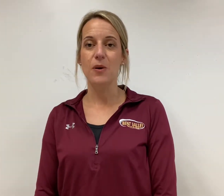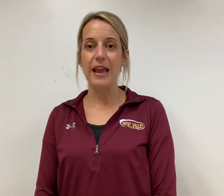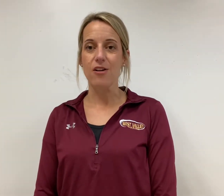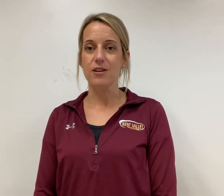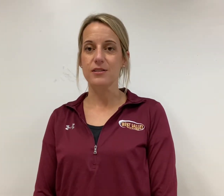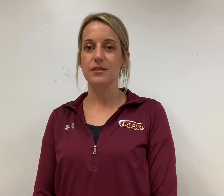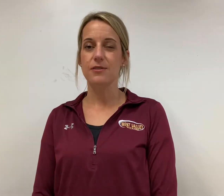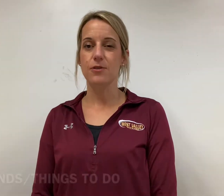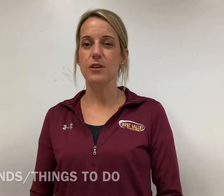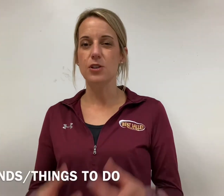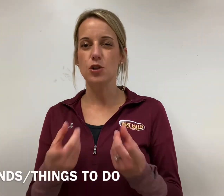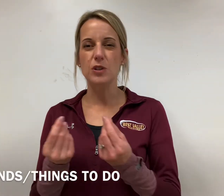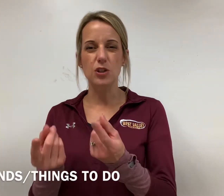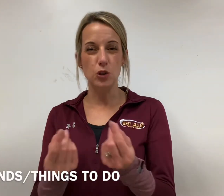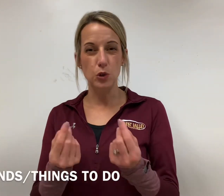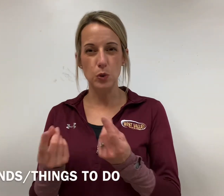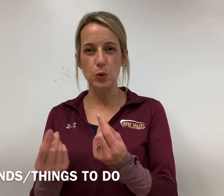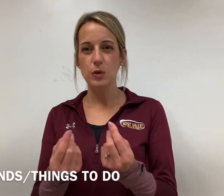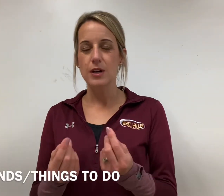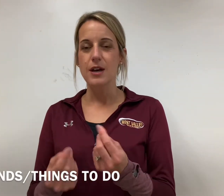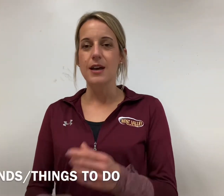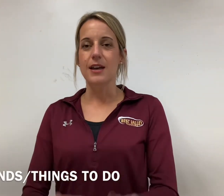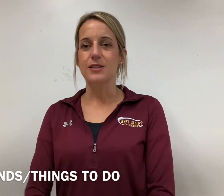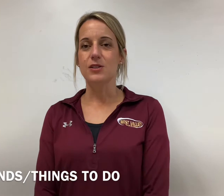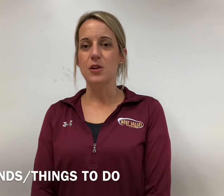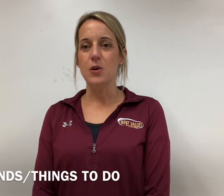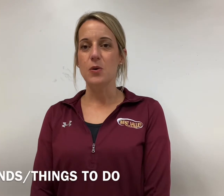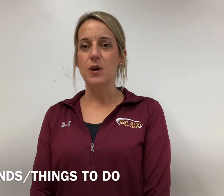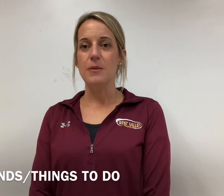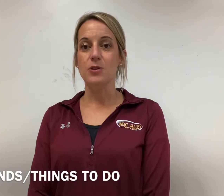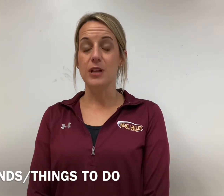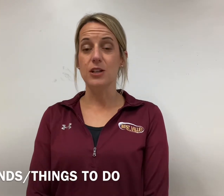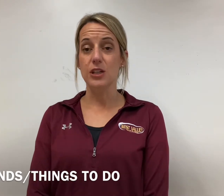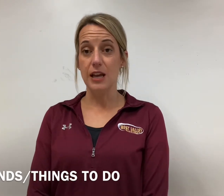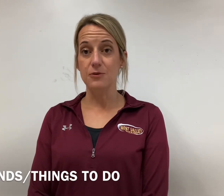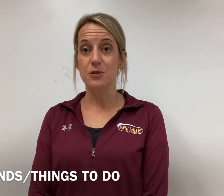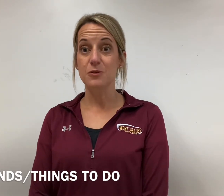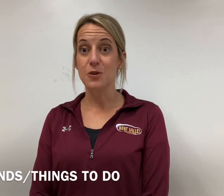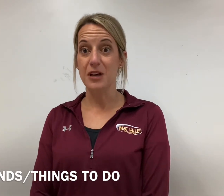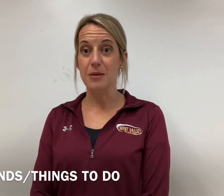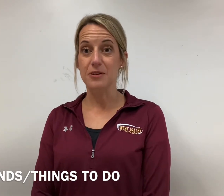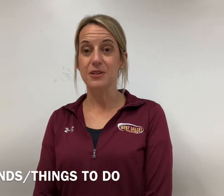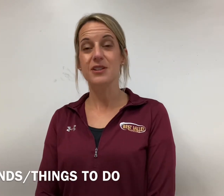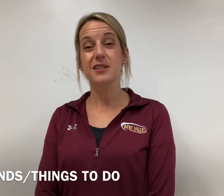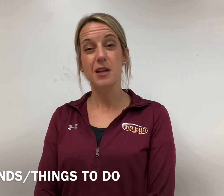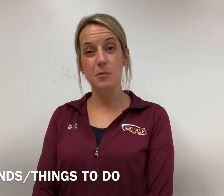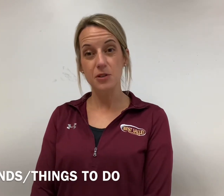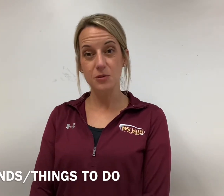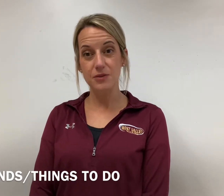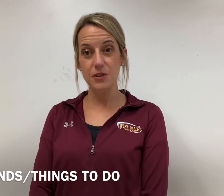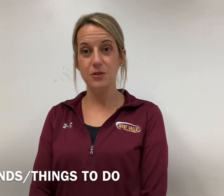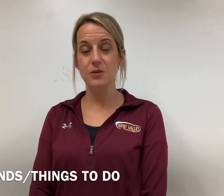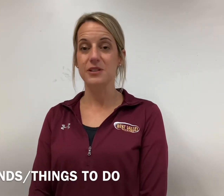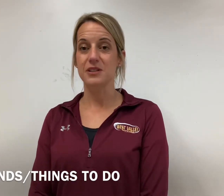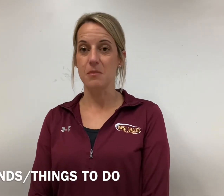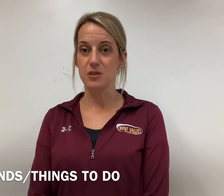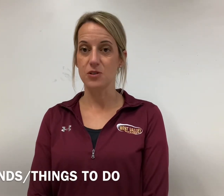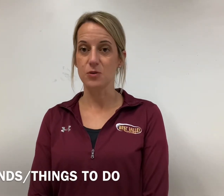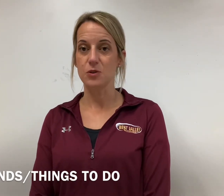errands different things you need to do and so there's actually a handful of vocabulary some is review and some is new so